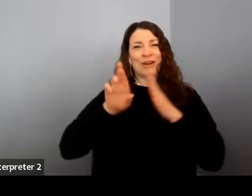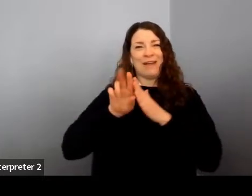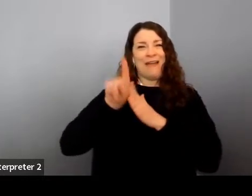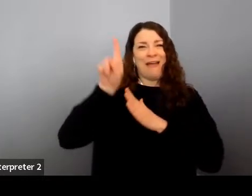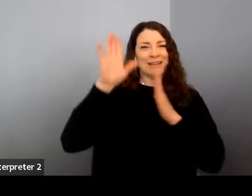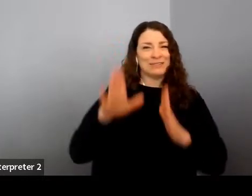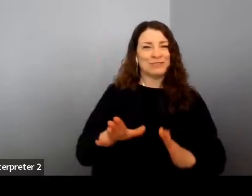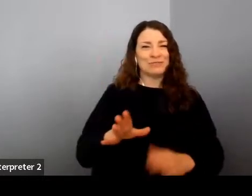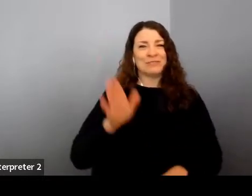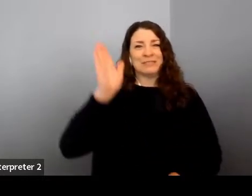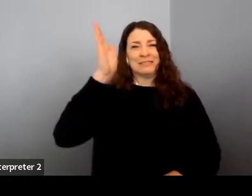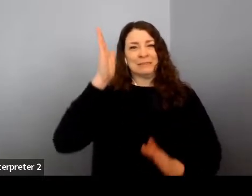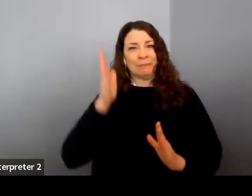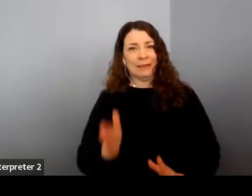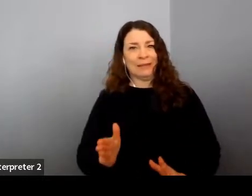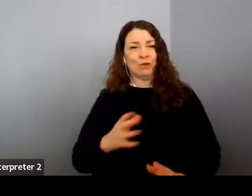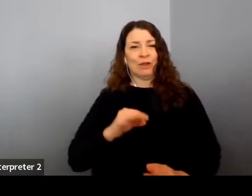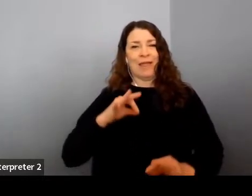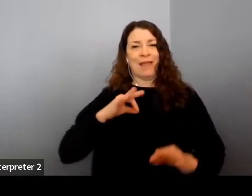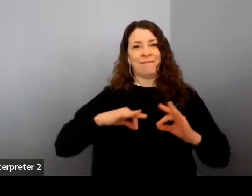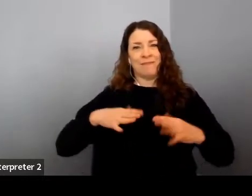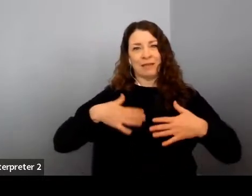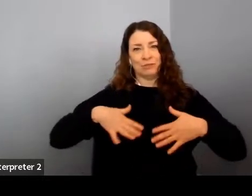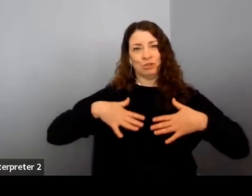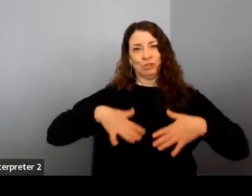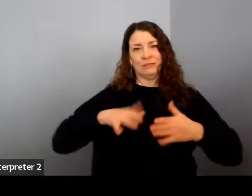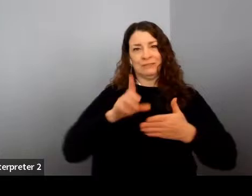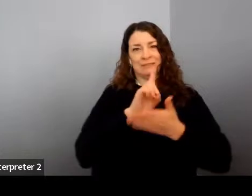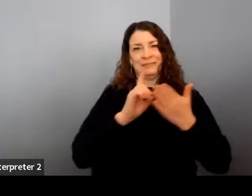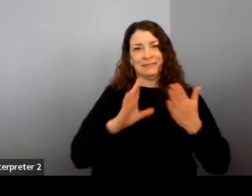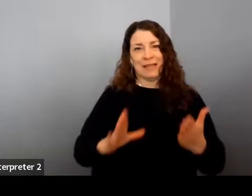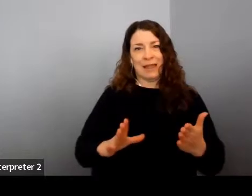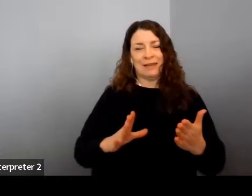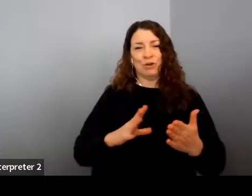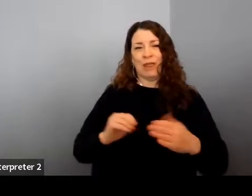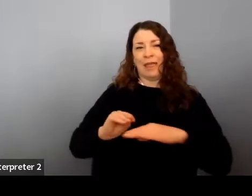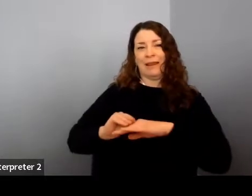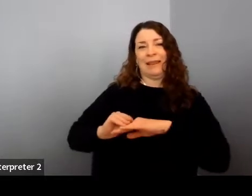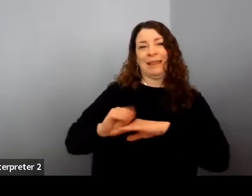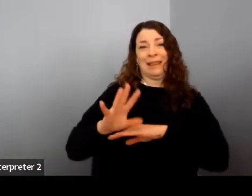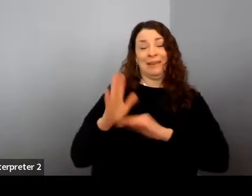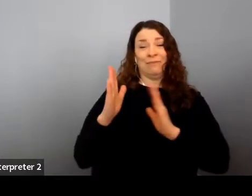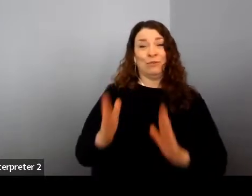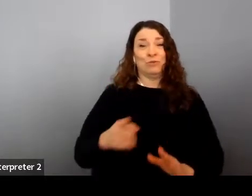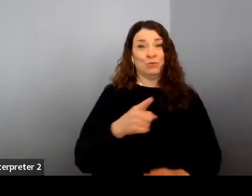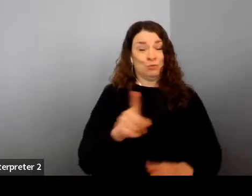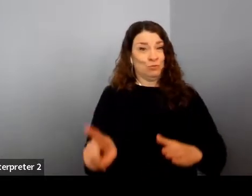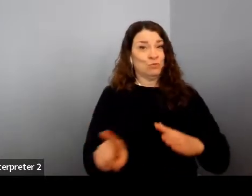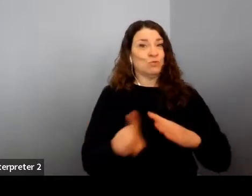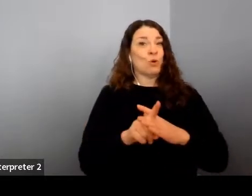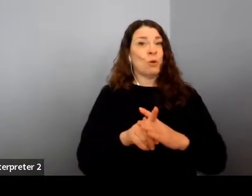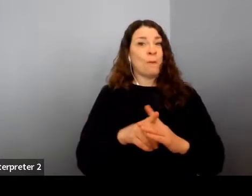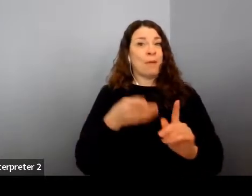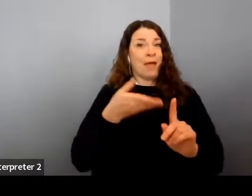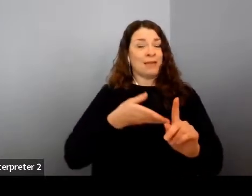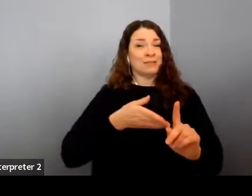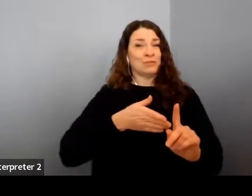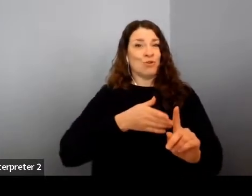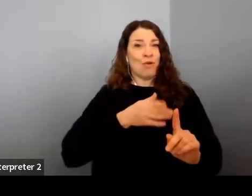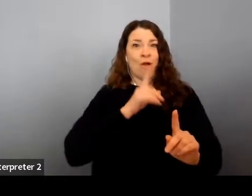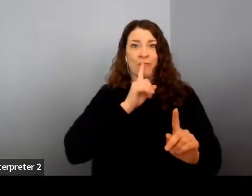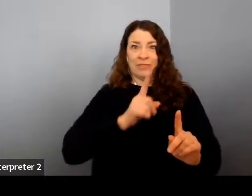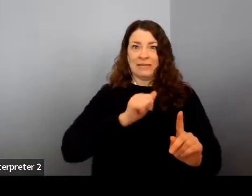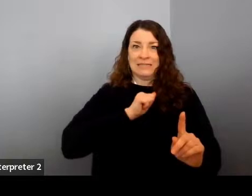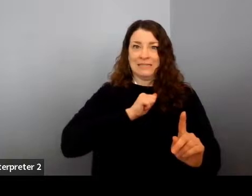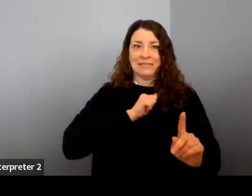fashion designer, an influencer. You've not only shown up as your authentic self in these roles, but seem to have found